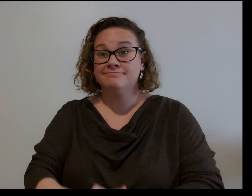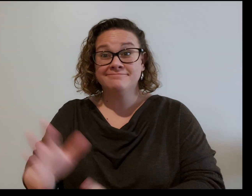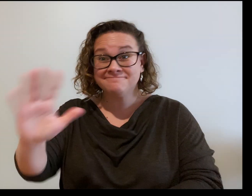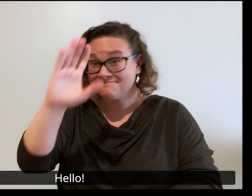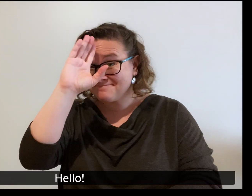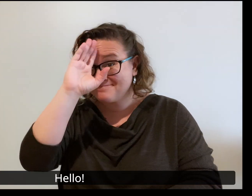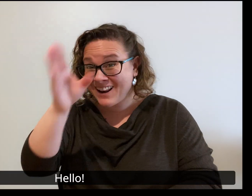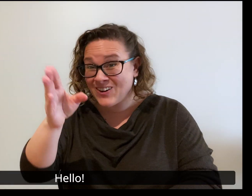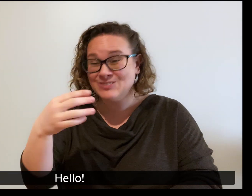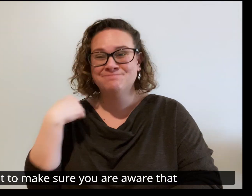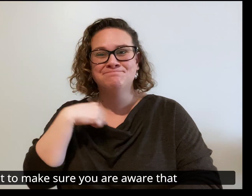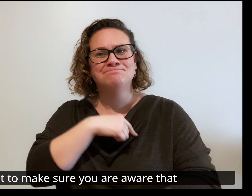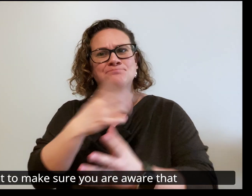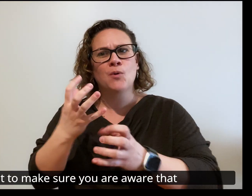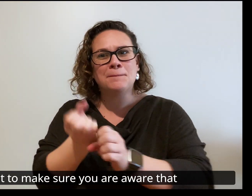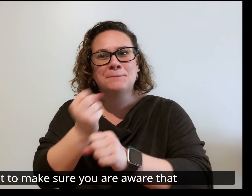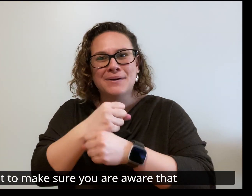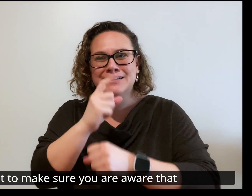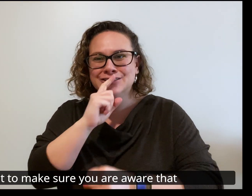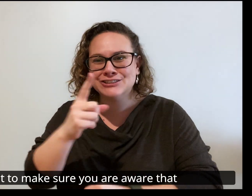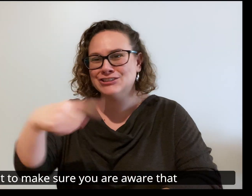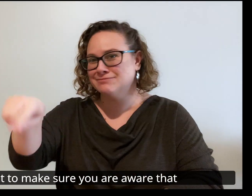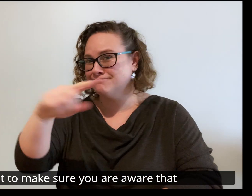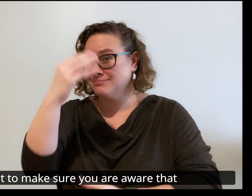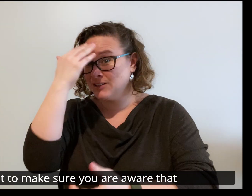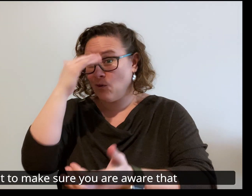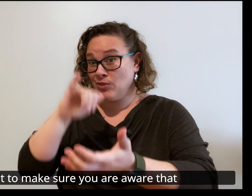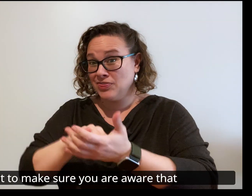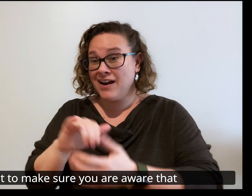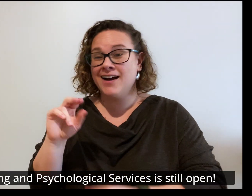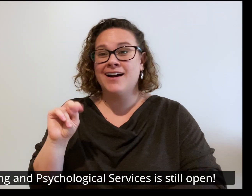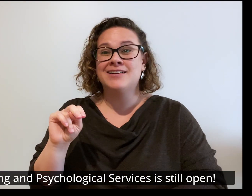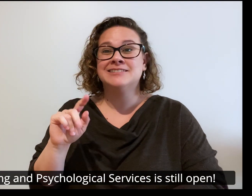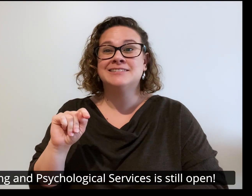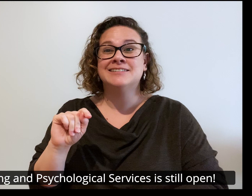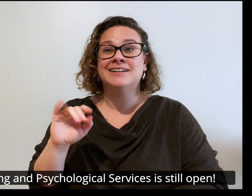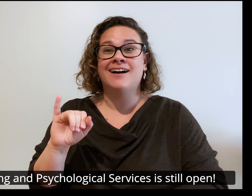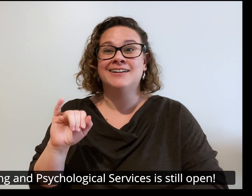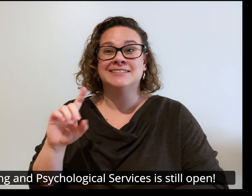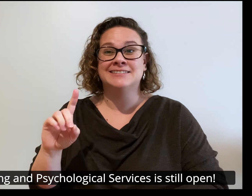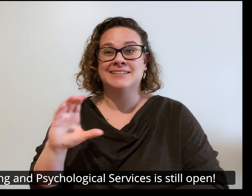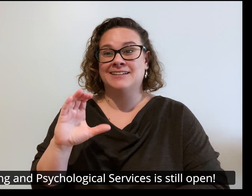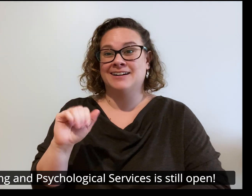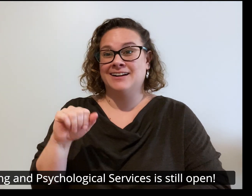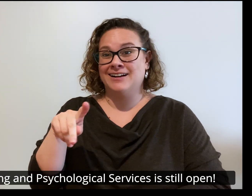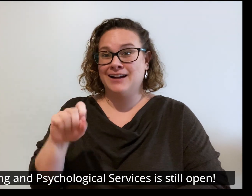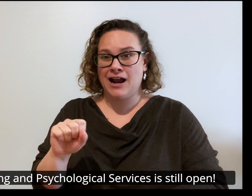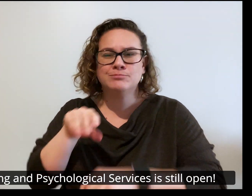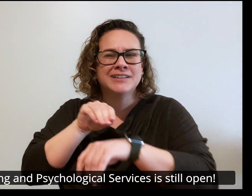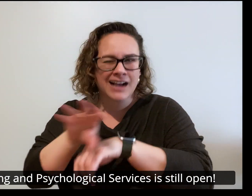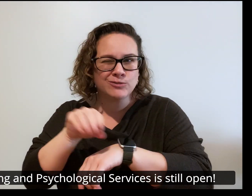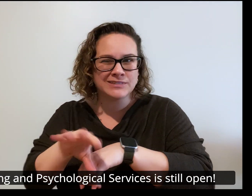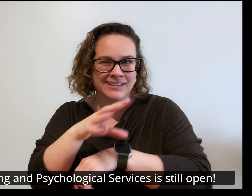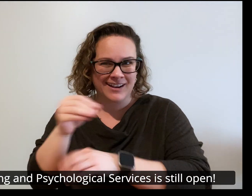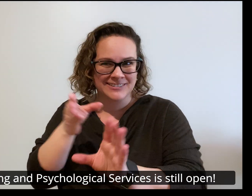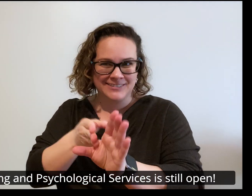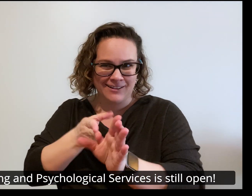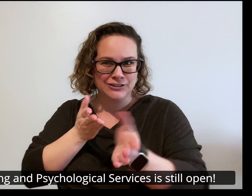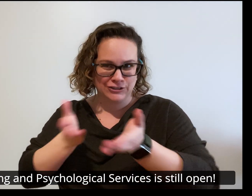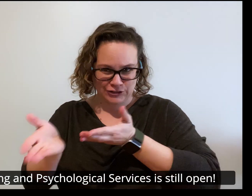Hello. We want to make sure that you're aware that NTID Counseling and Psychological Services is still